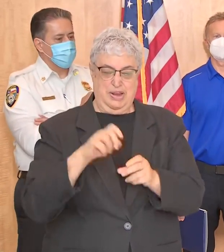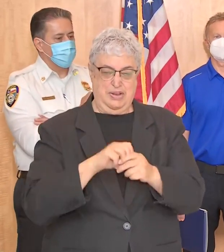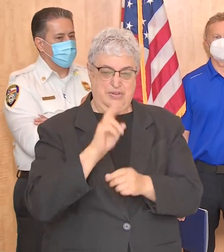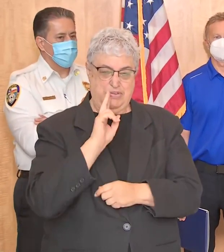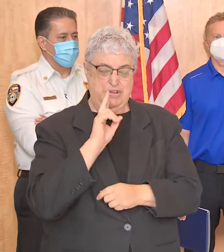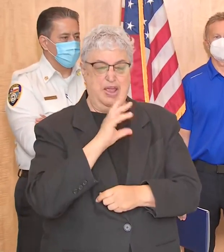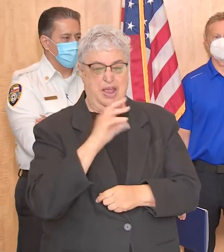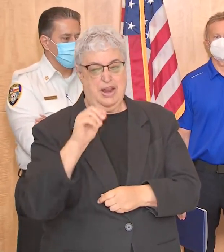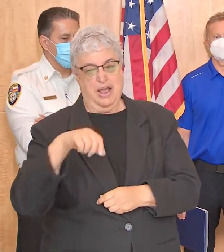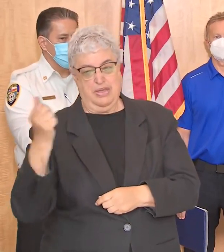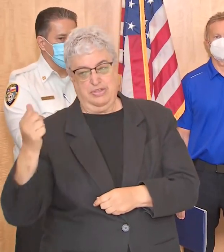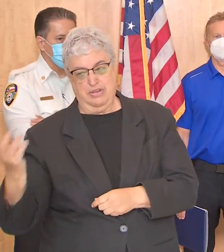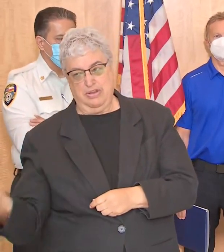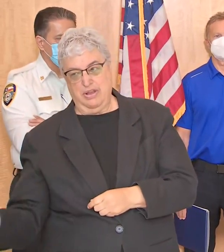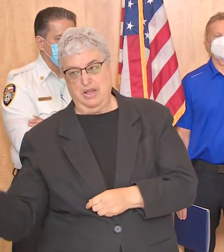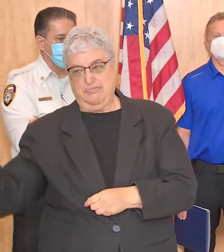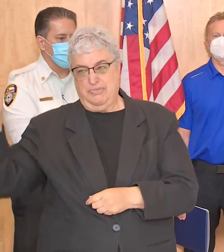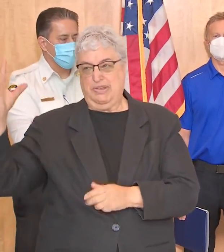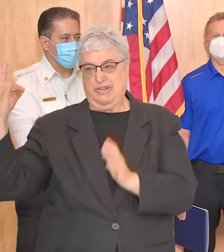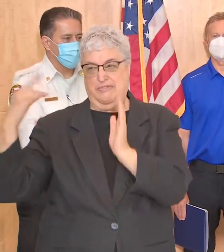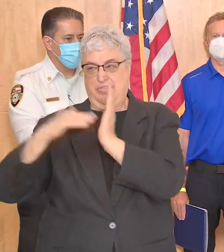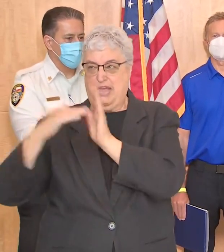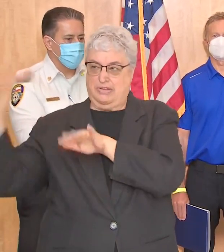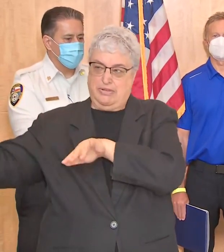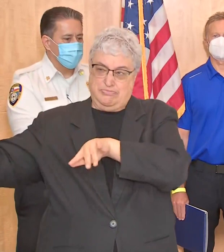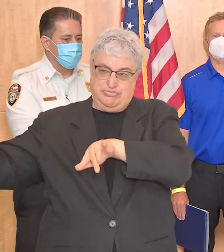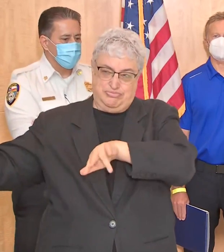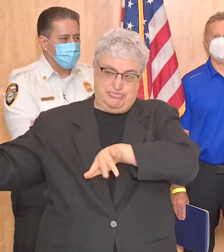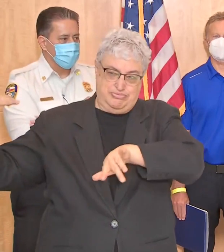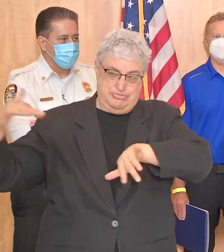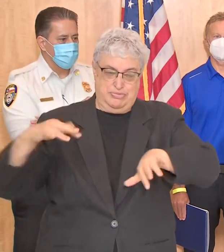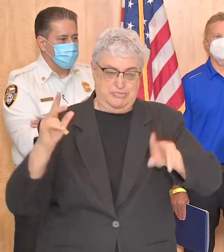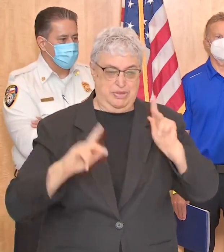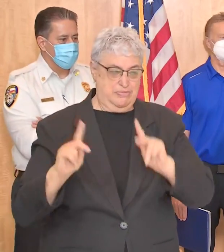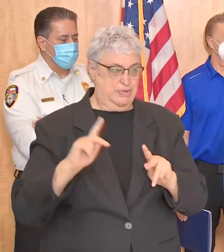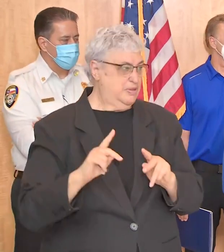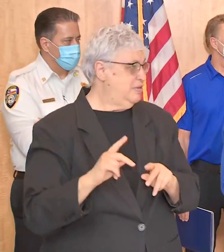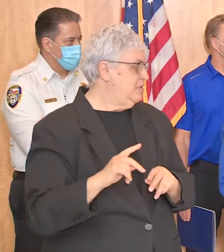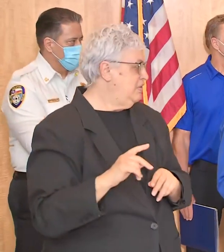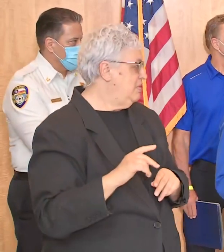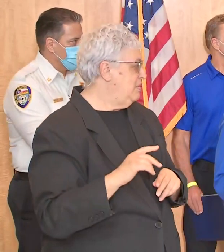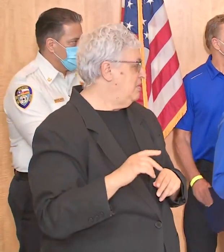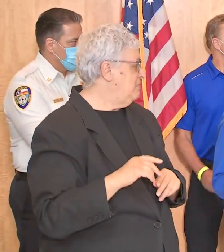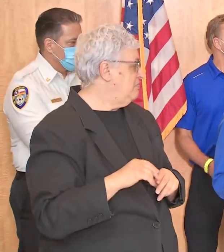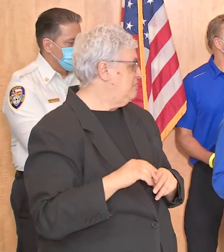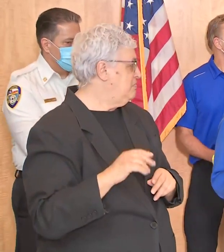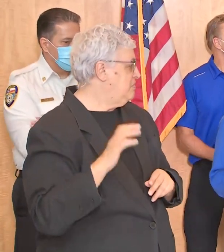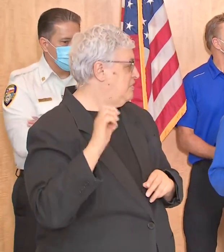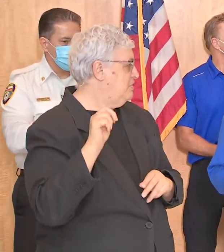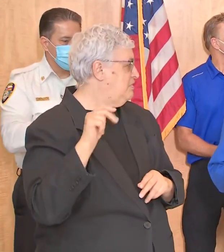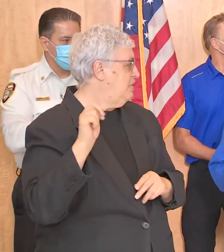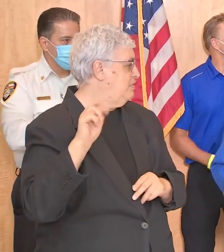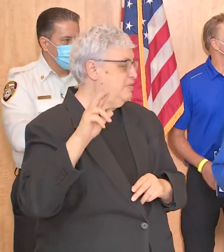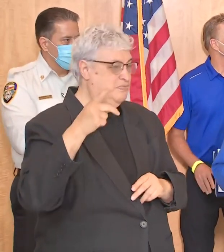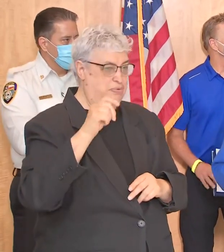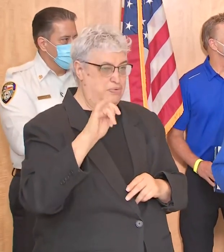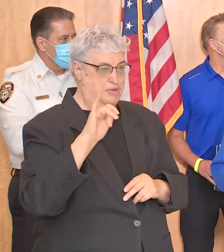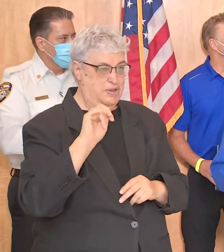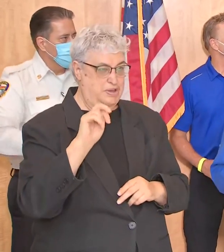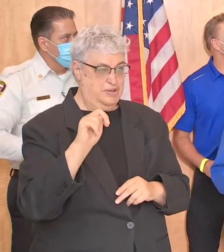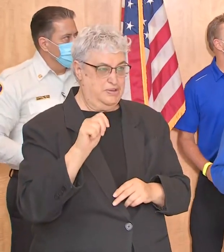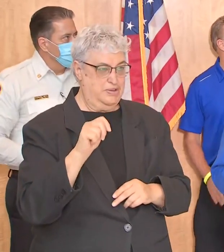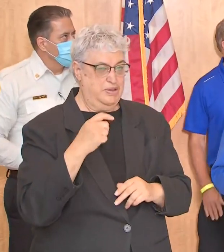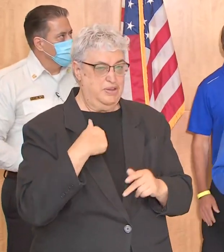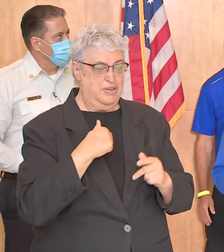and another up to about 7,000 and so Elizabeth Brock is here with Centerpoint since we still may be